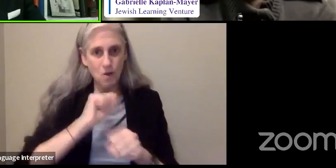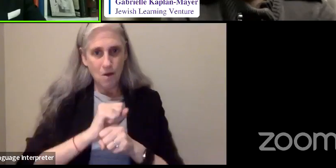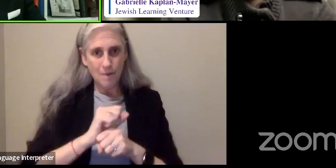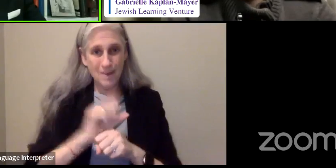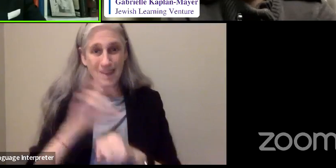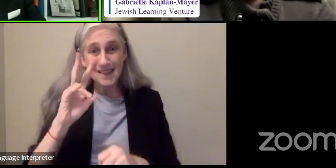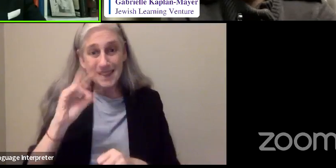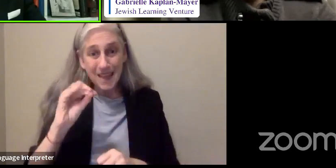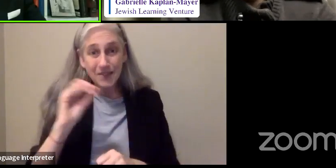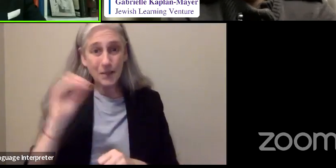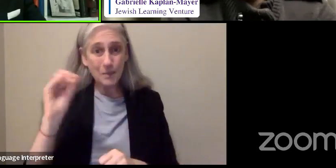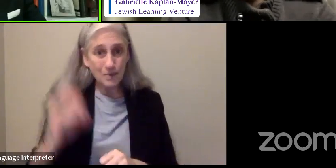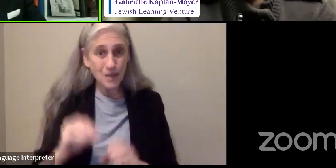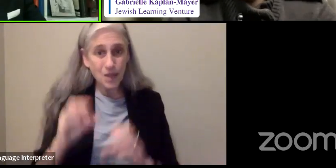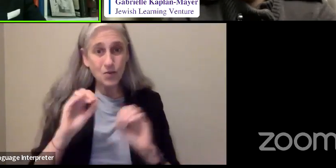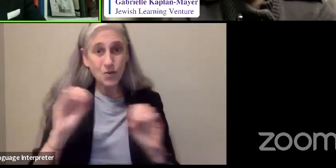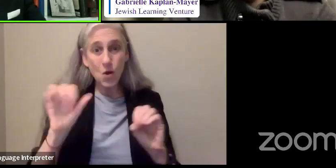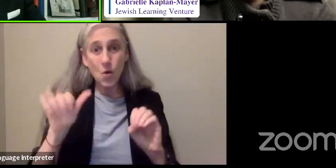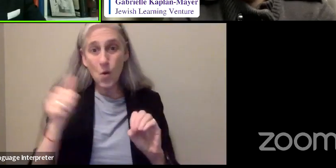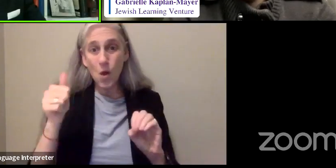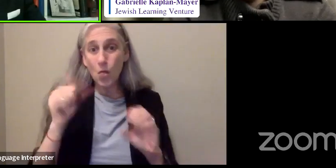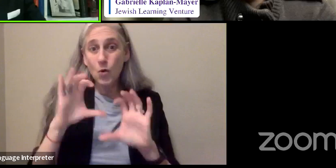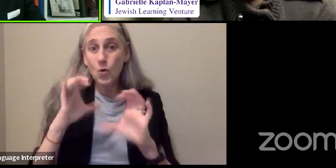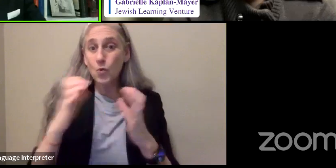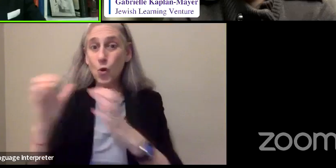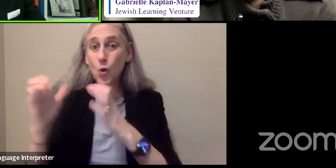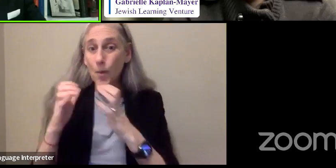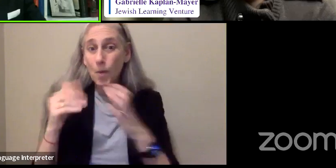There's no other group that comes close to that.